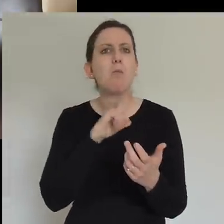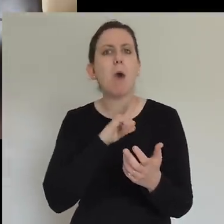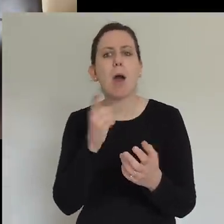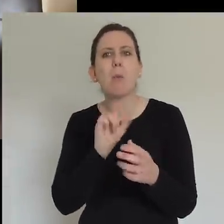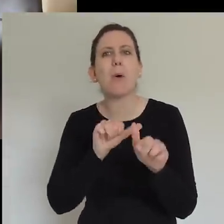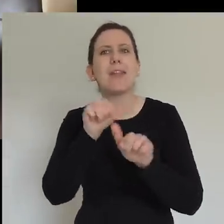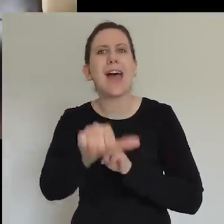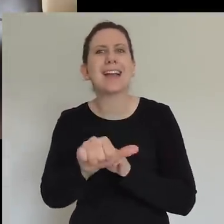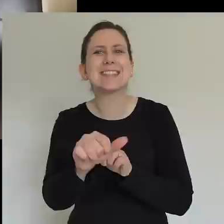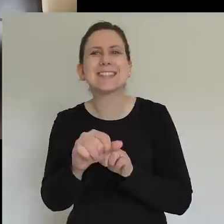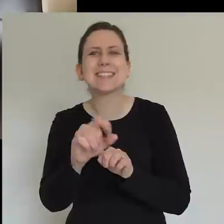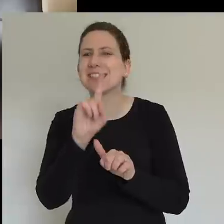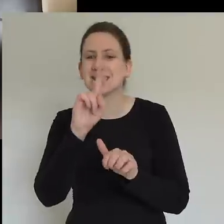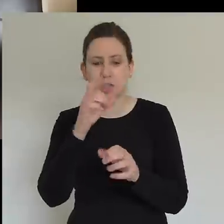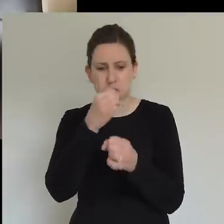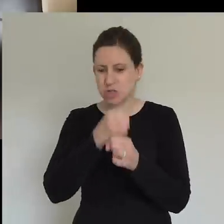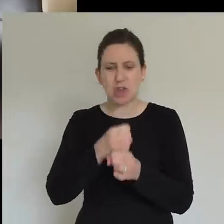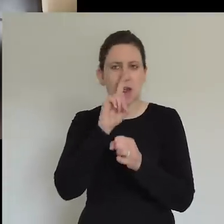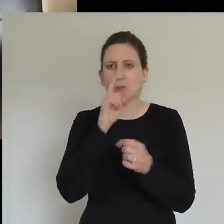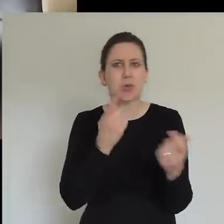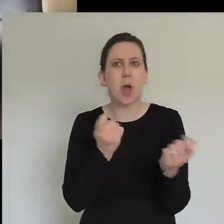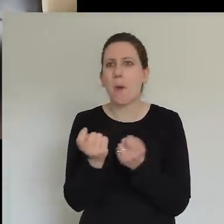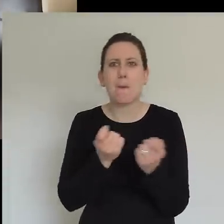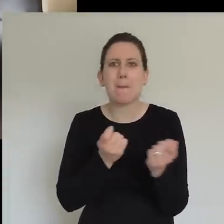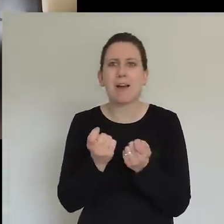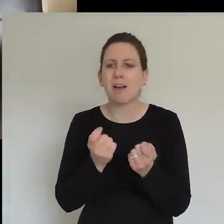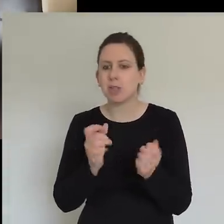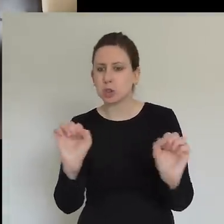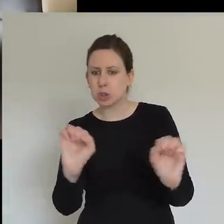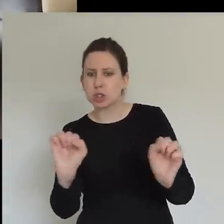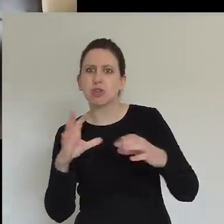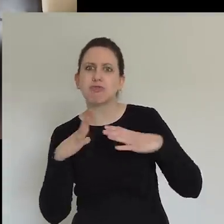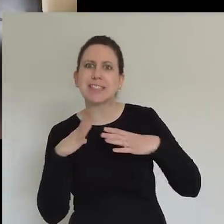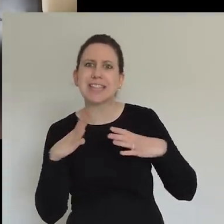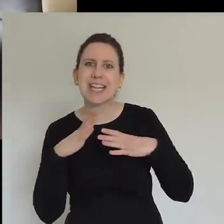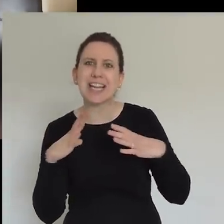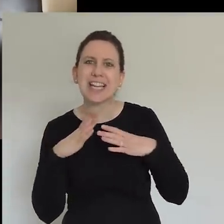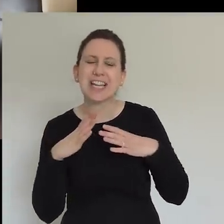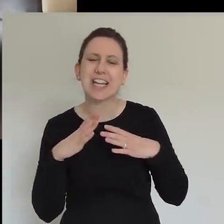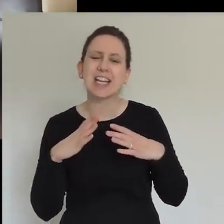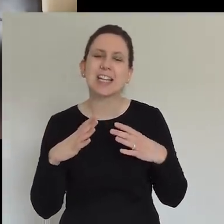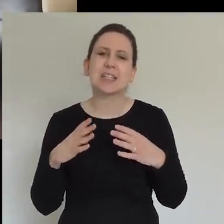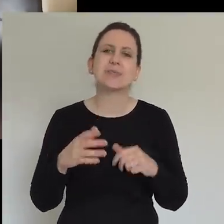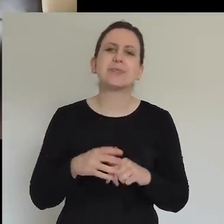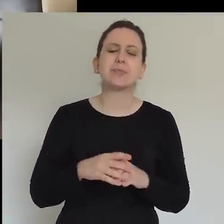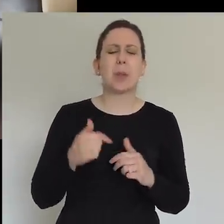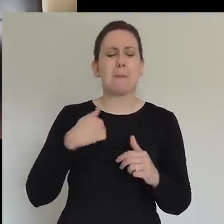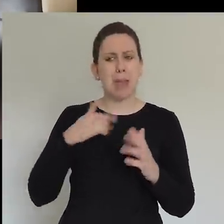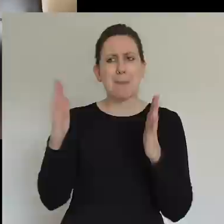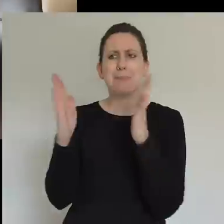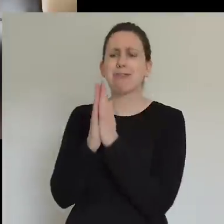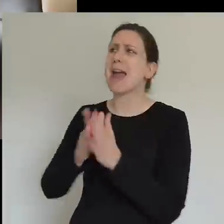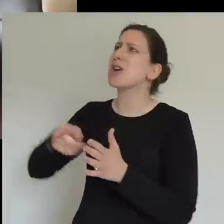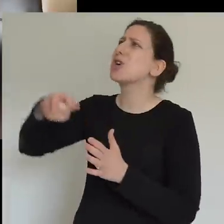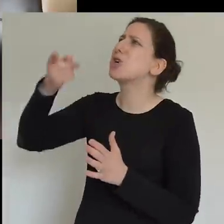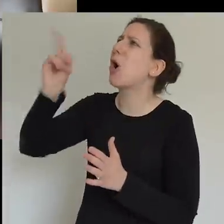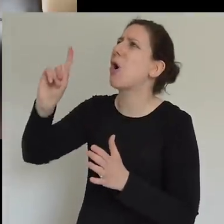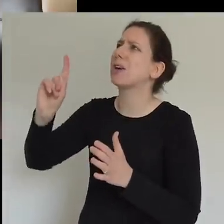we were ready for. And I think, my prayer is, is that Lord, make us ready as you're doing this. Because, I don't know,